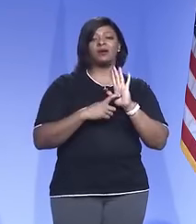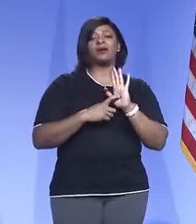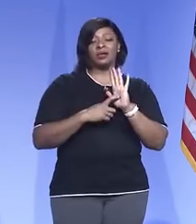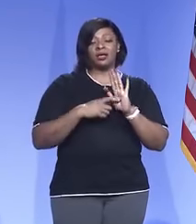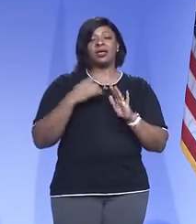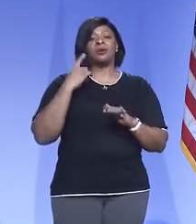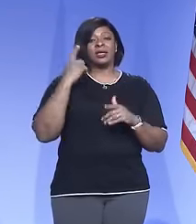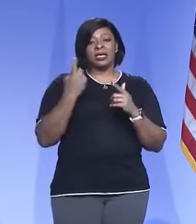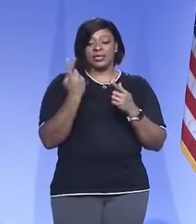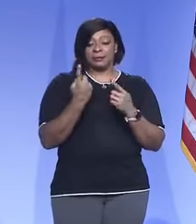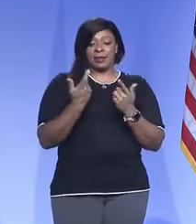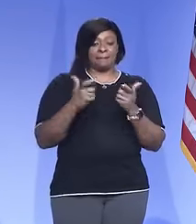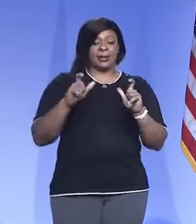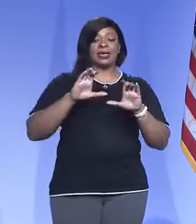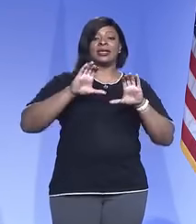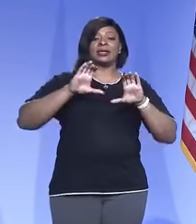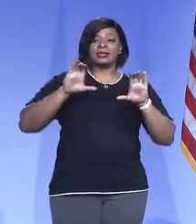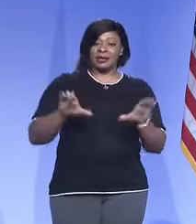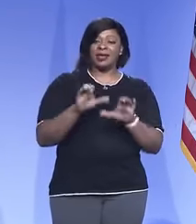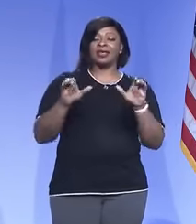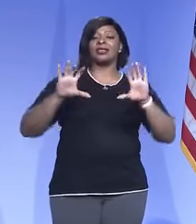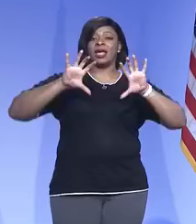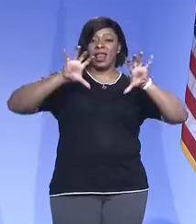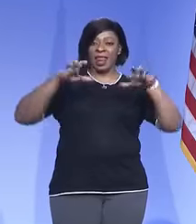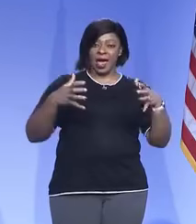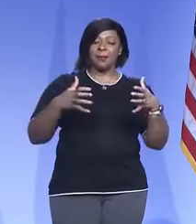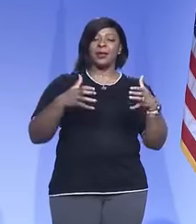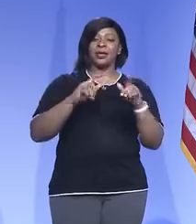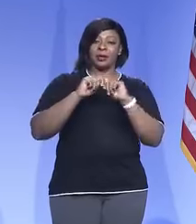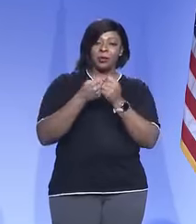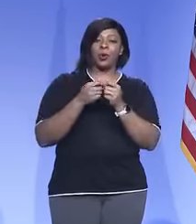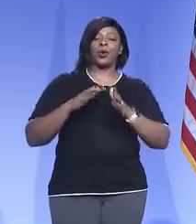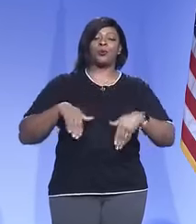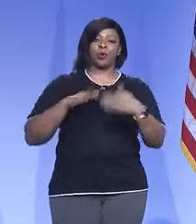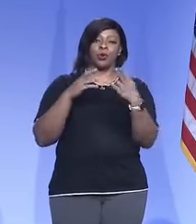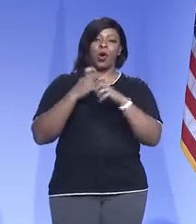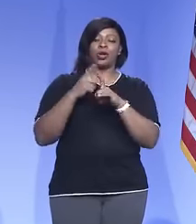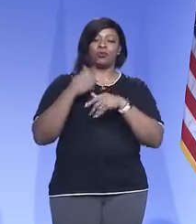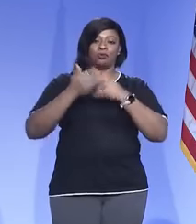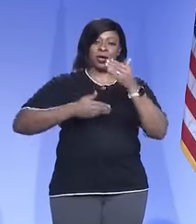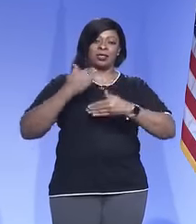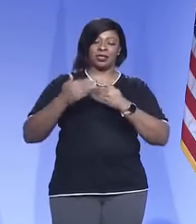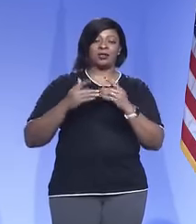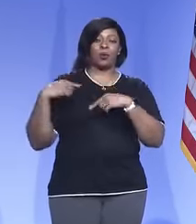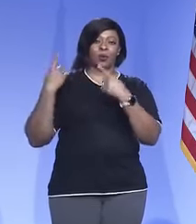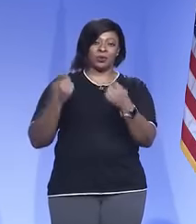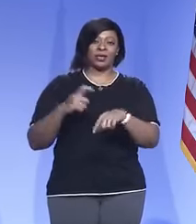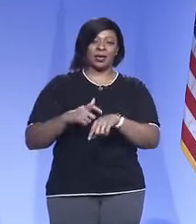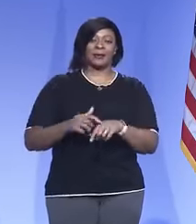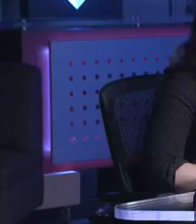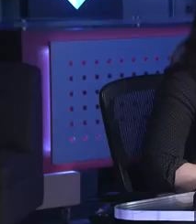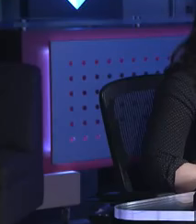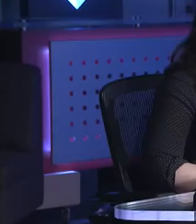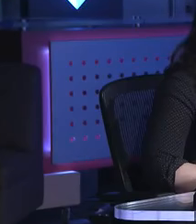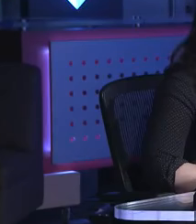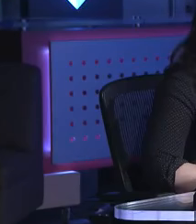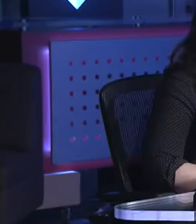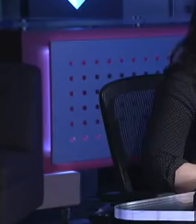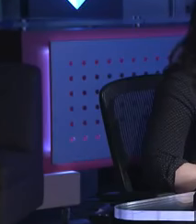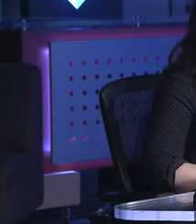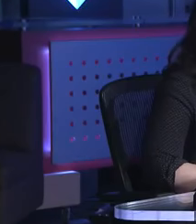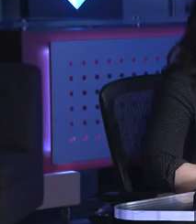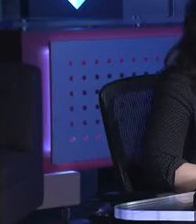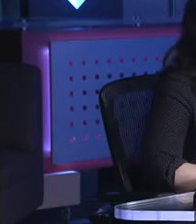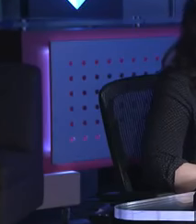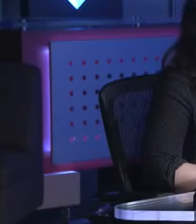we're going to get something big done is a collaborative approach. And so, I think that's just really at the heart of the process the whole time. We are out of time today. Are there any closing